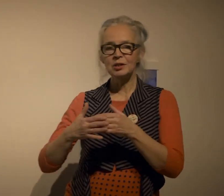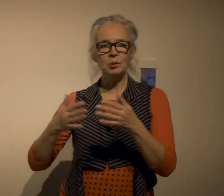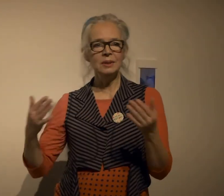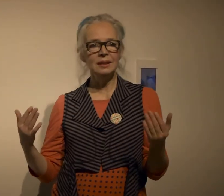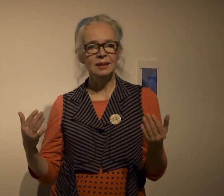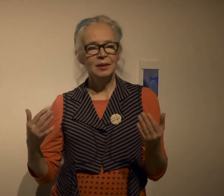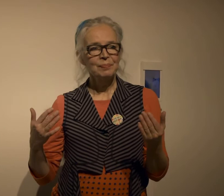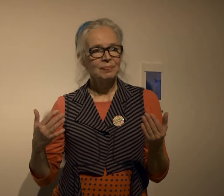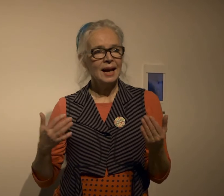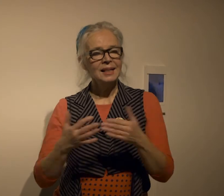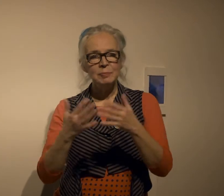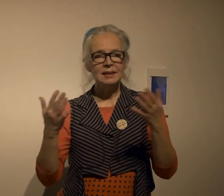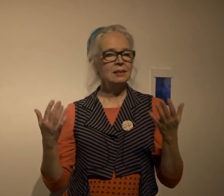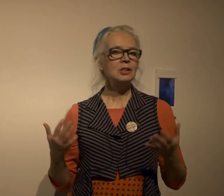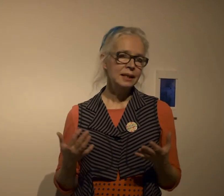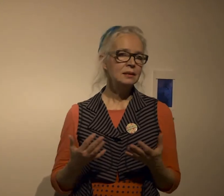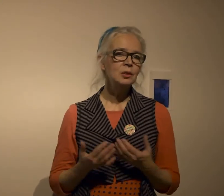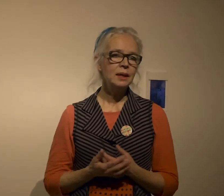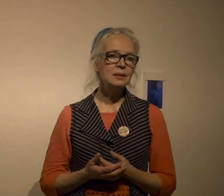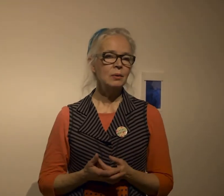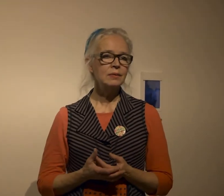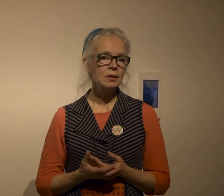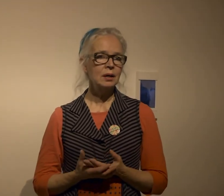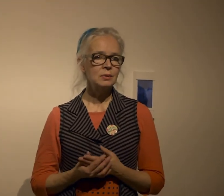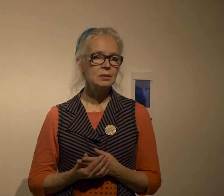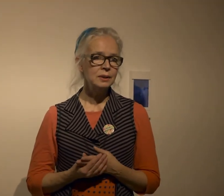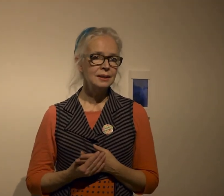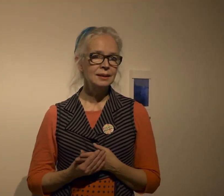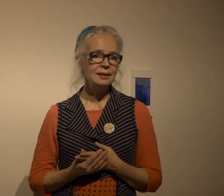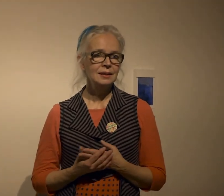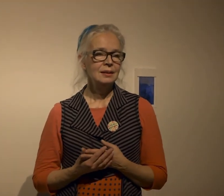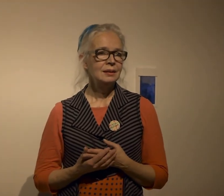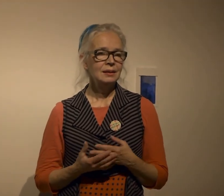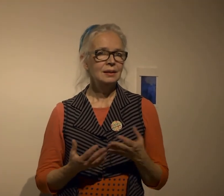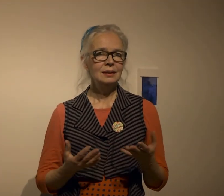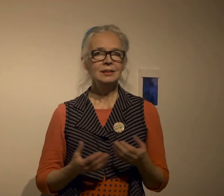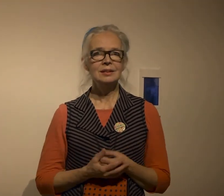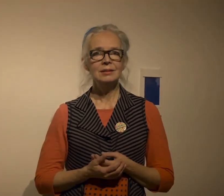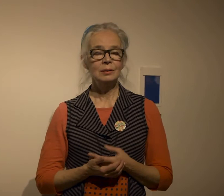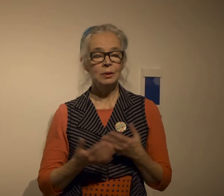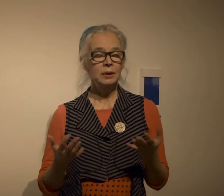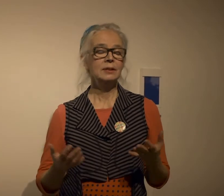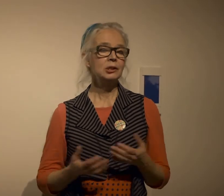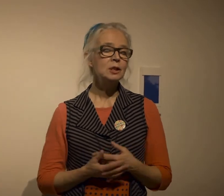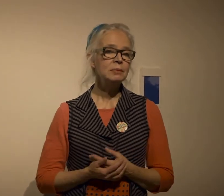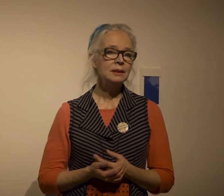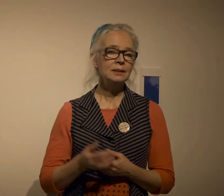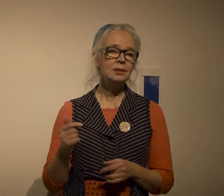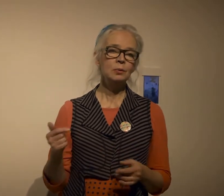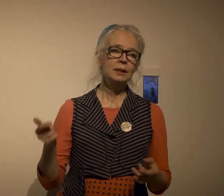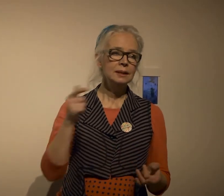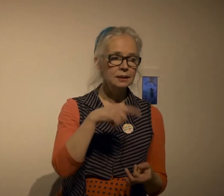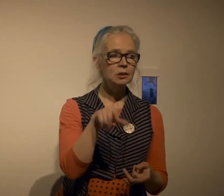beings there's so many aspects that are just hidden to us so I thought it was really just a revelation to